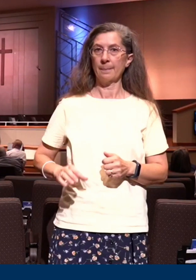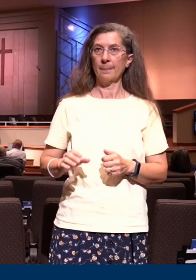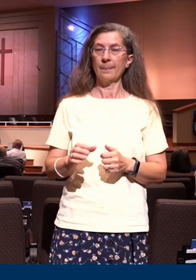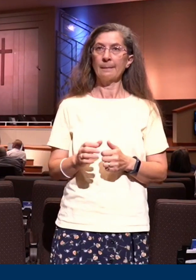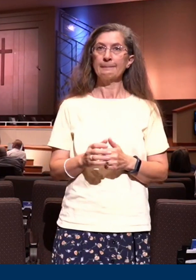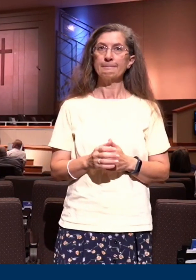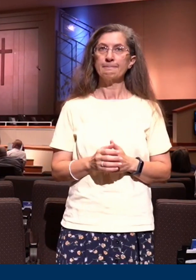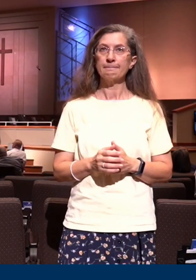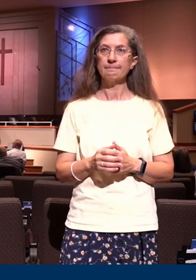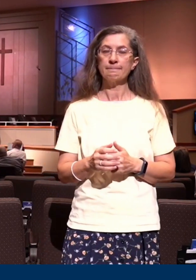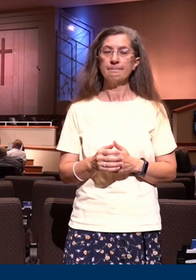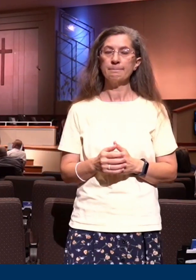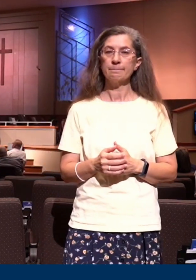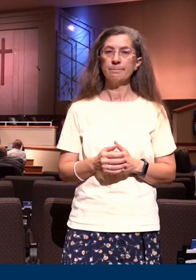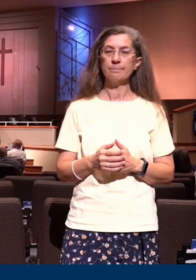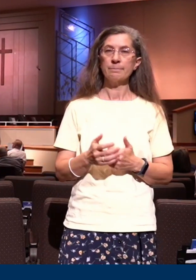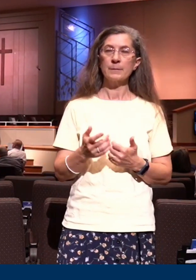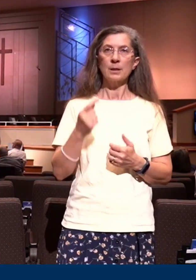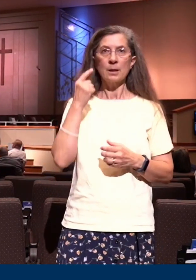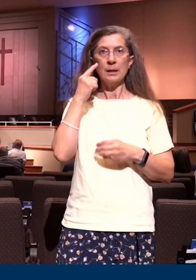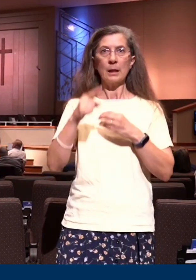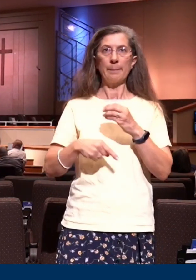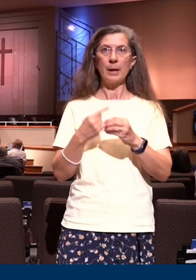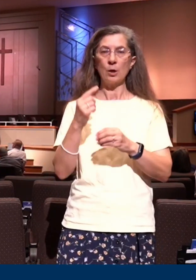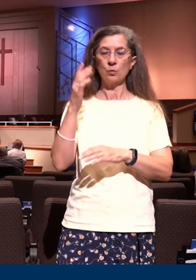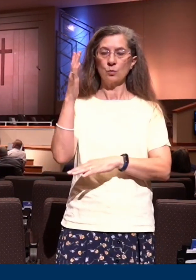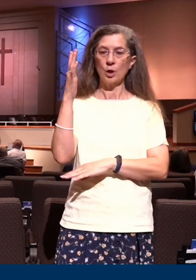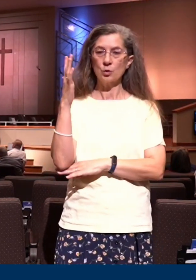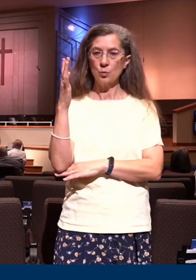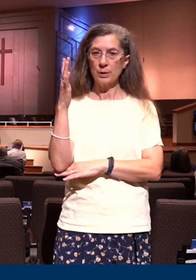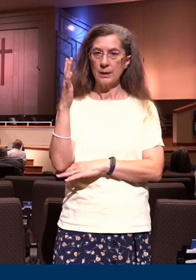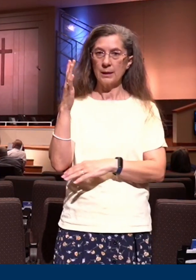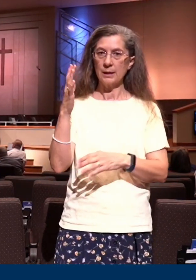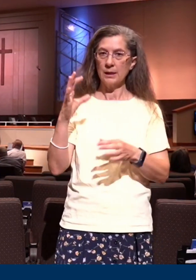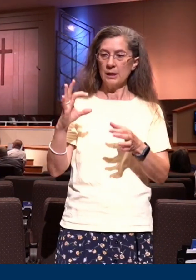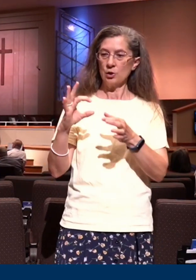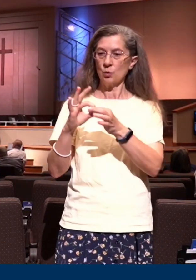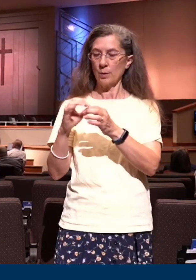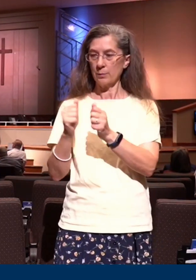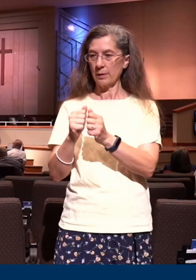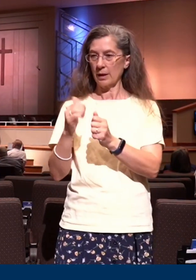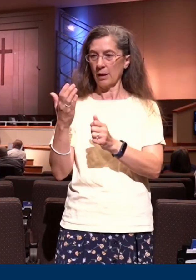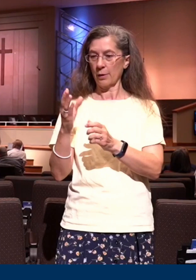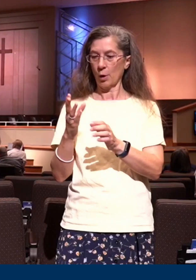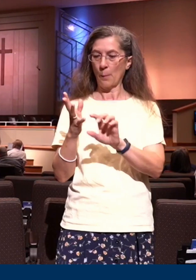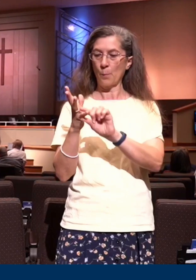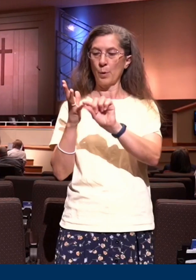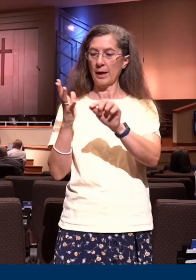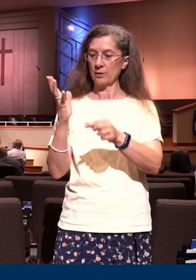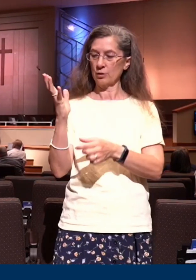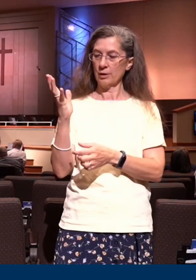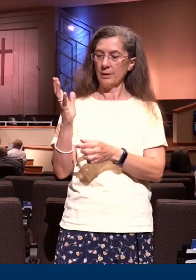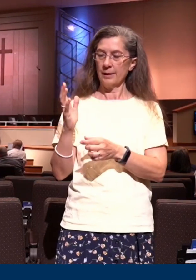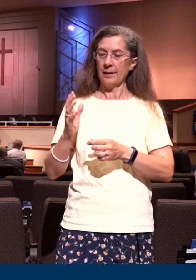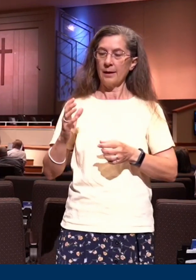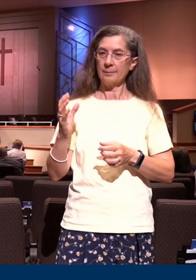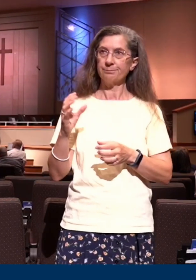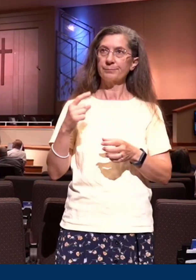so that the engrafted branch shares from the life of the tree. So, when we are saved, we are engrafted to